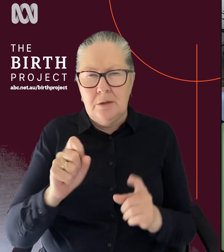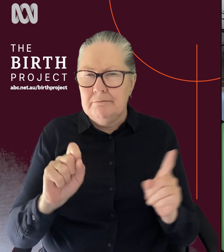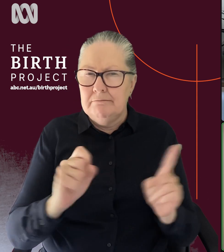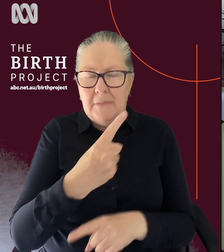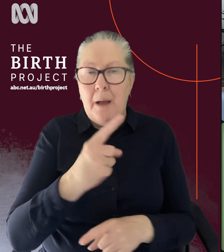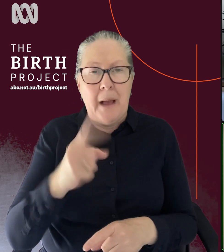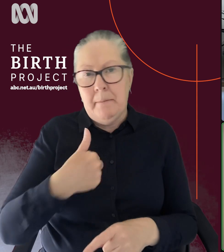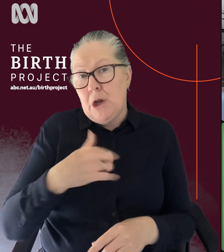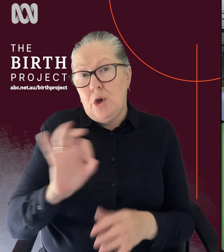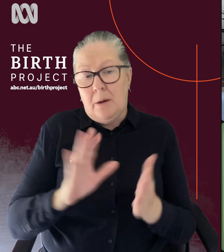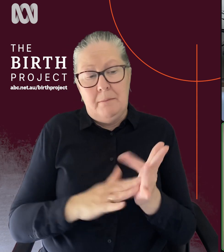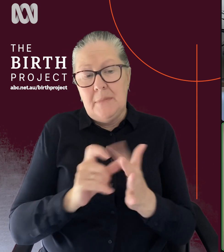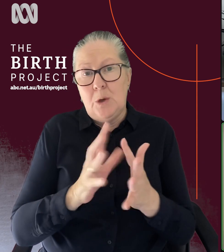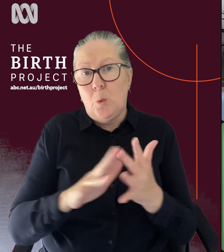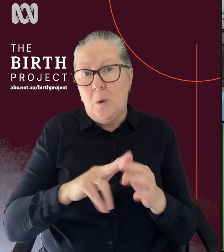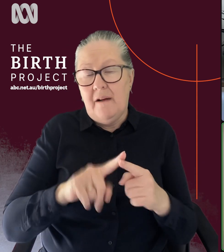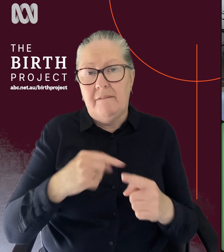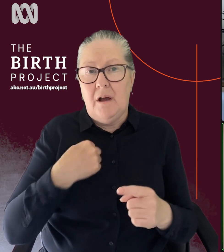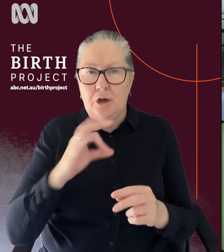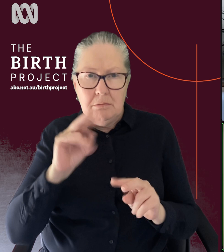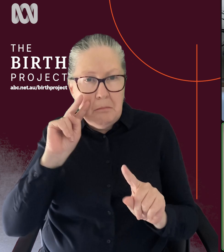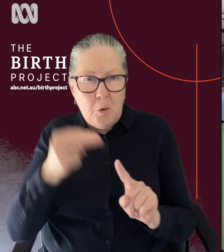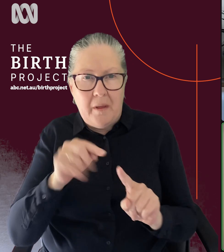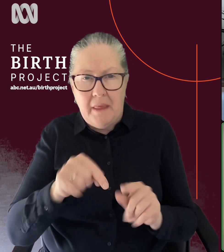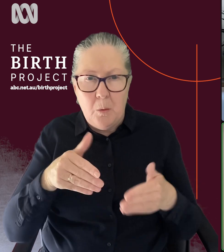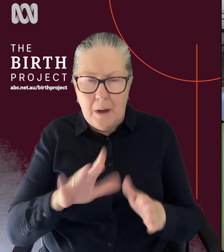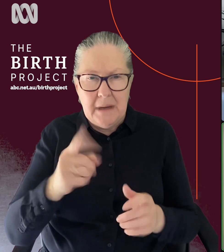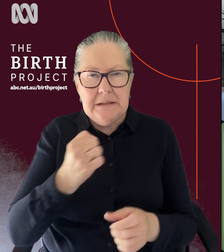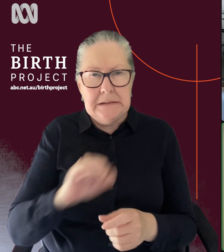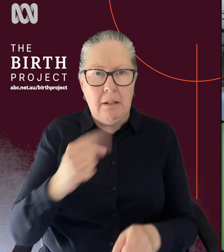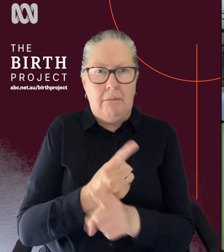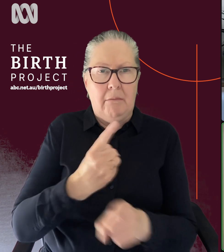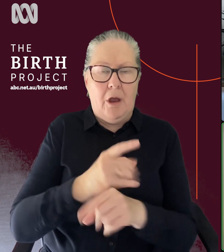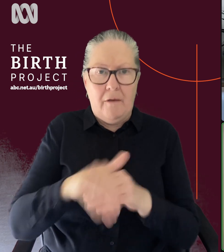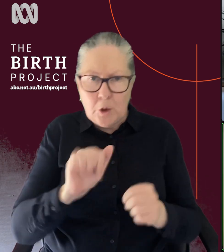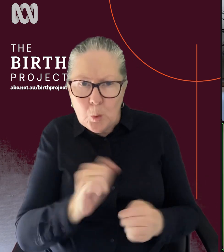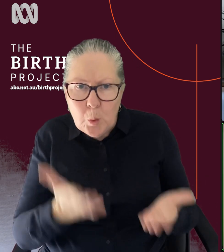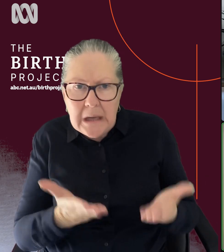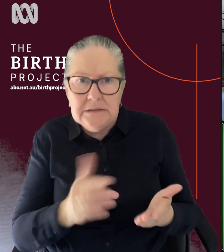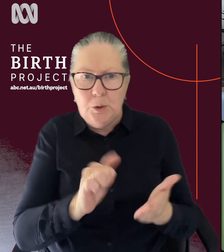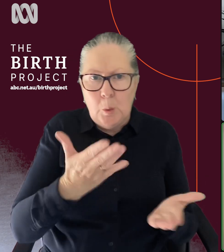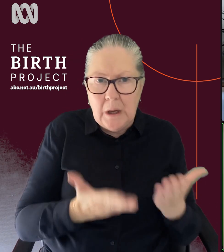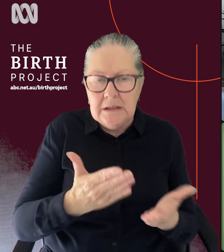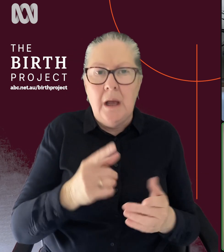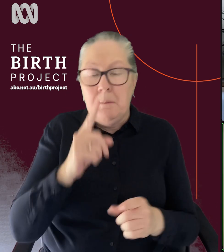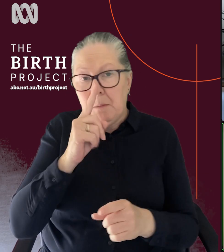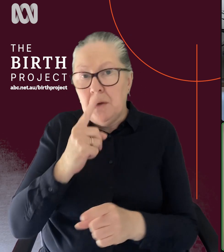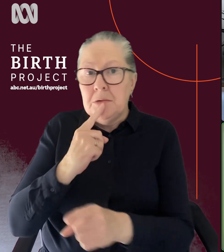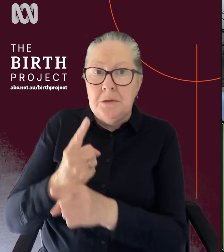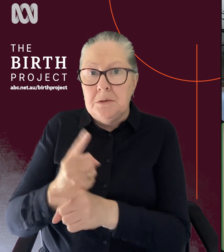I haven't cared for women in this way and looked at those, um, figures, but it is still brought up. And I think we've talked about it on the podcast where people have felt they've been weighed